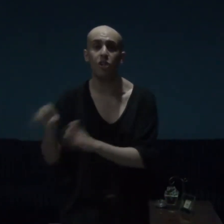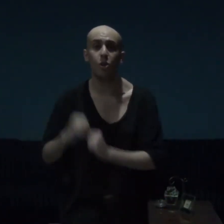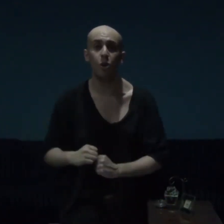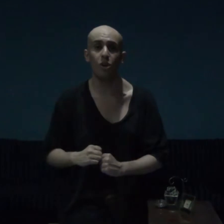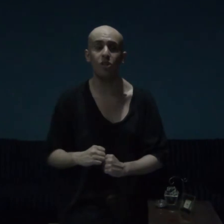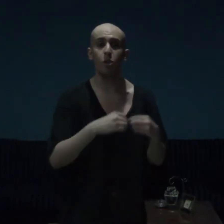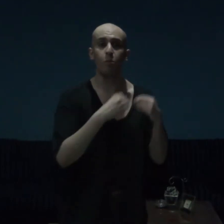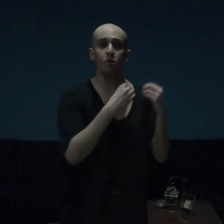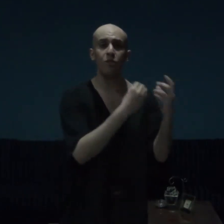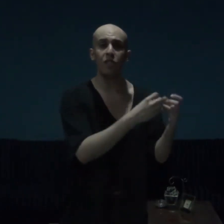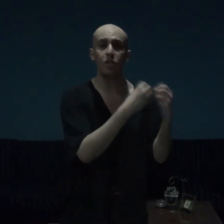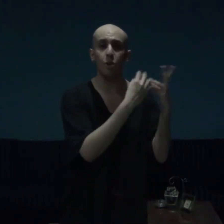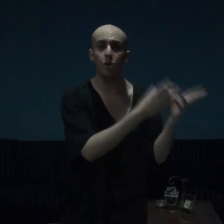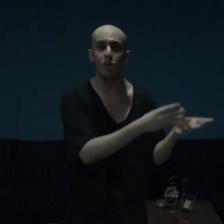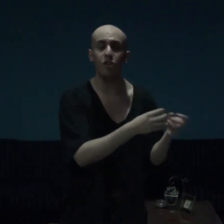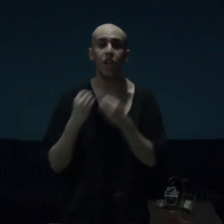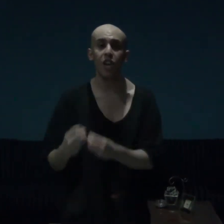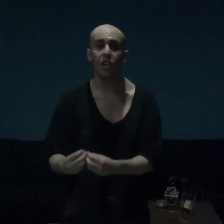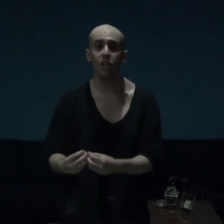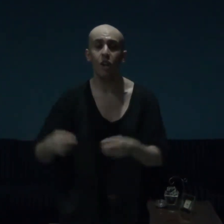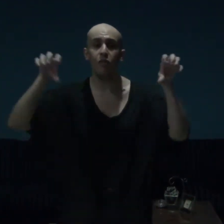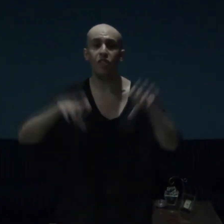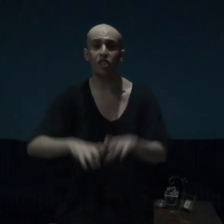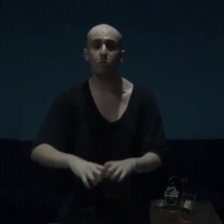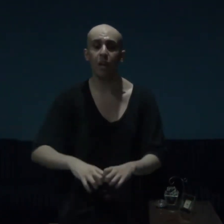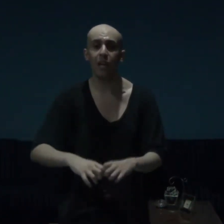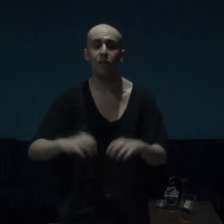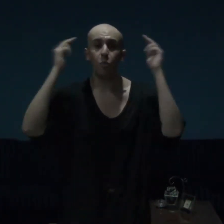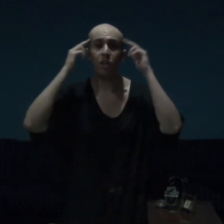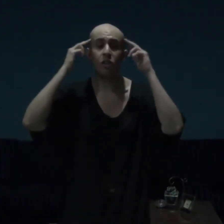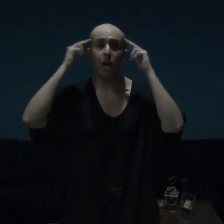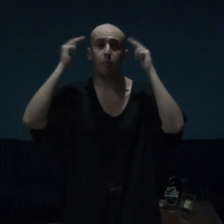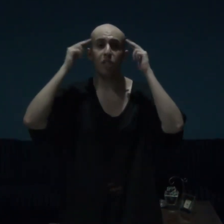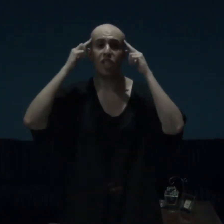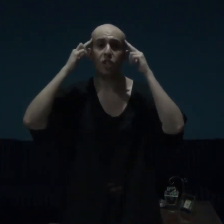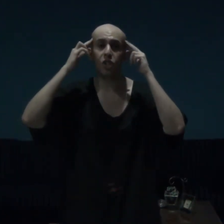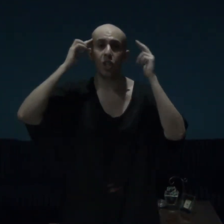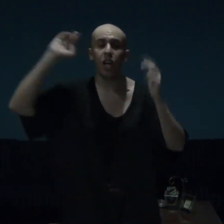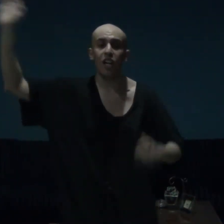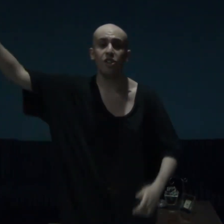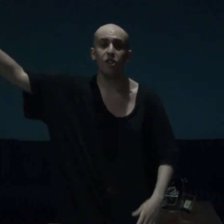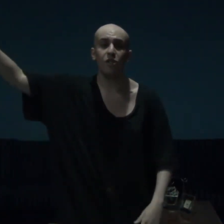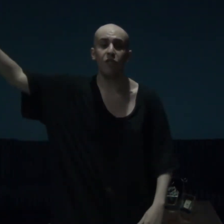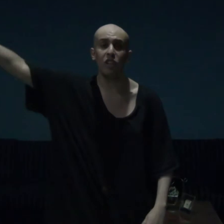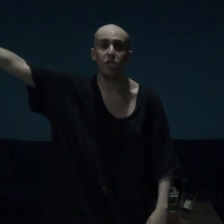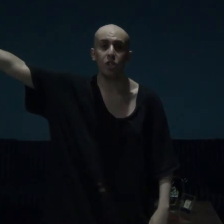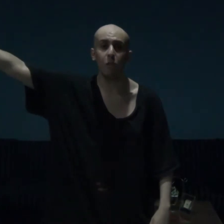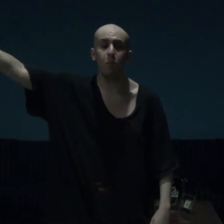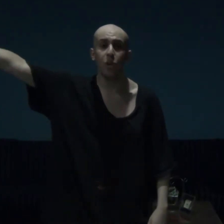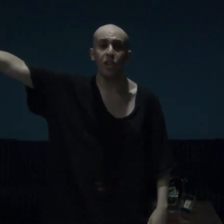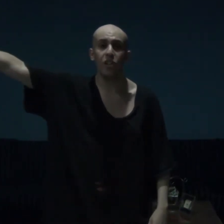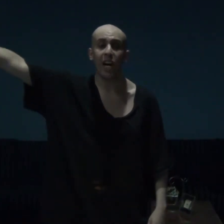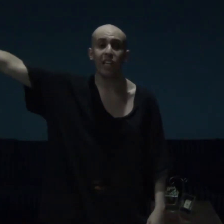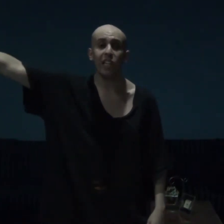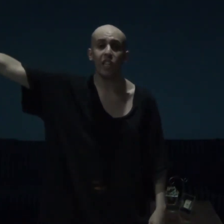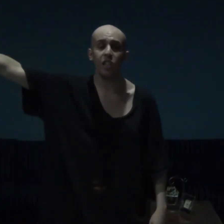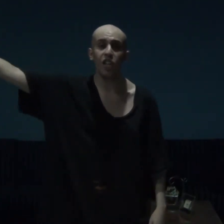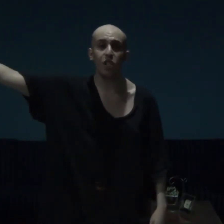told, the beautifully told tale, of this man, with amnesia, and his friendship, with Eileen, his